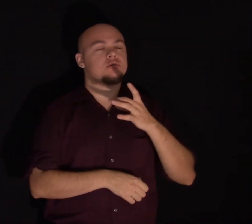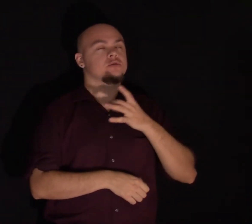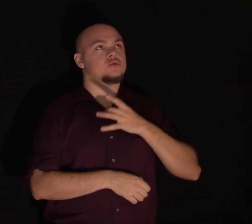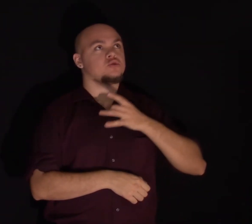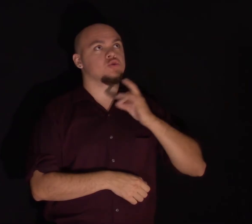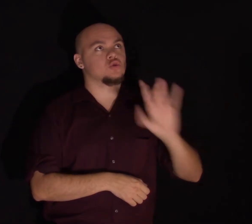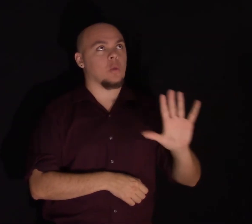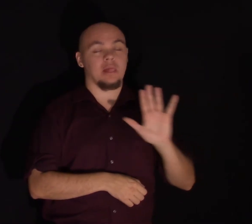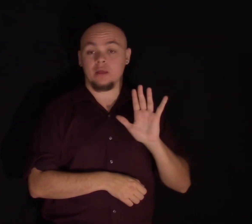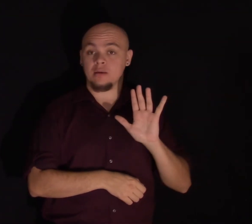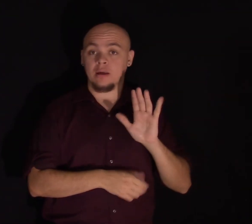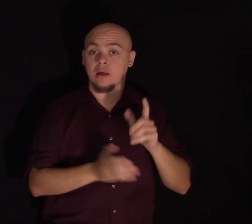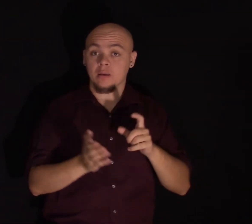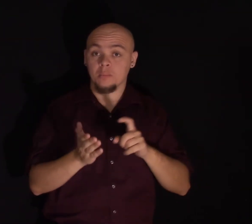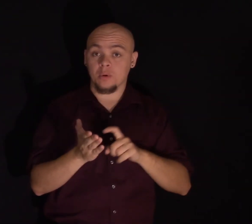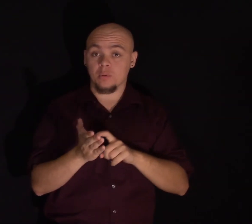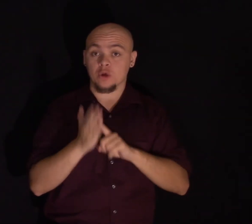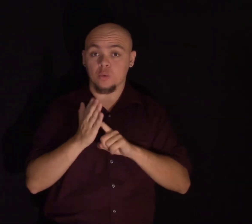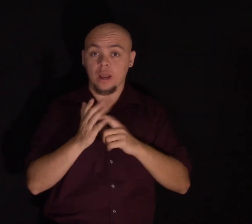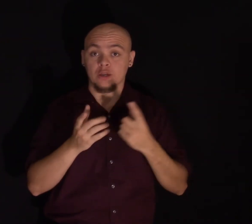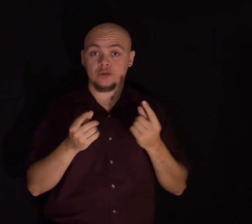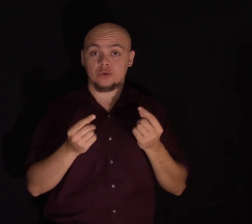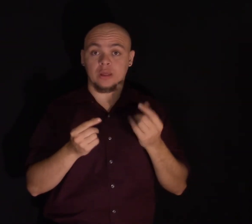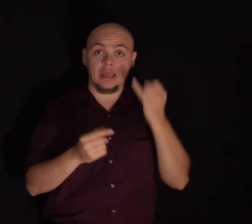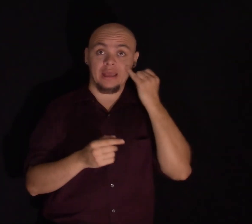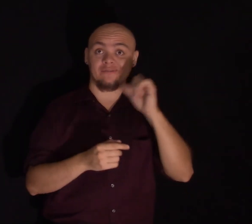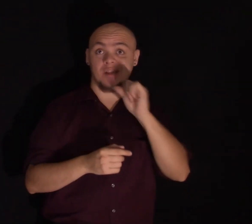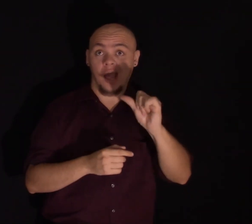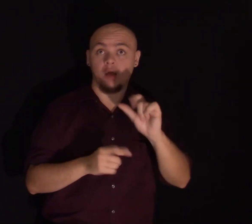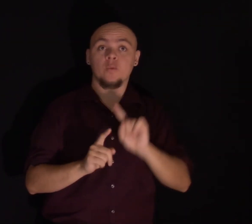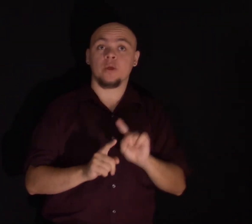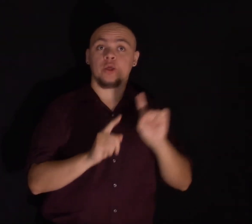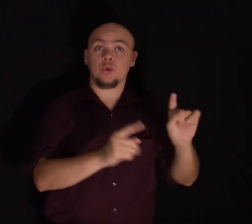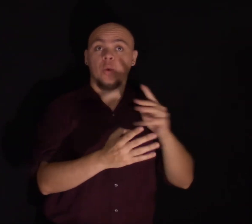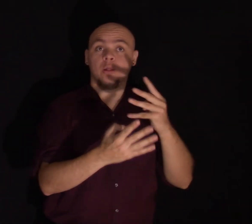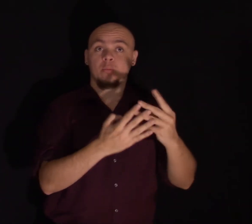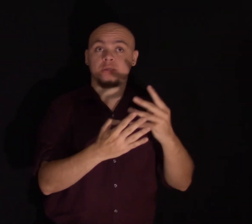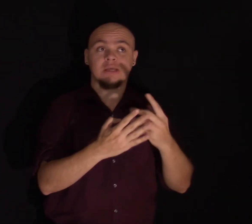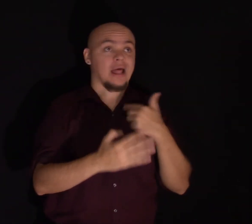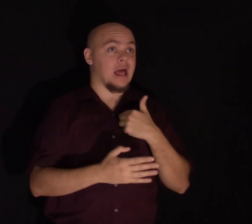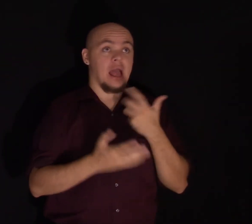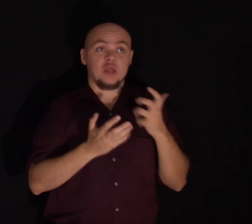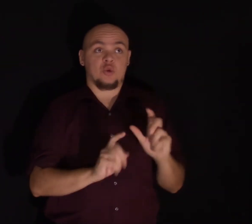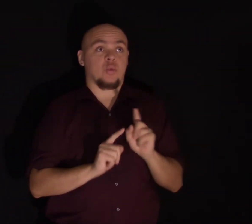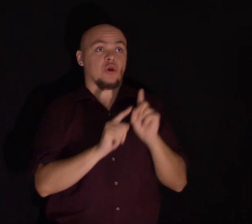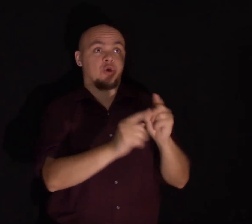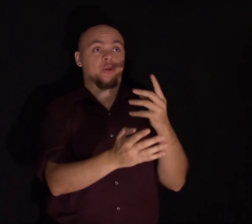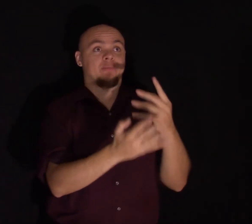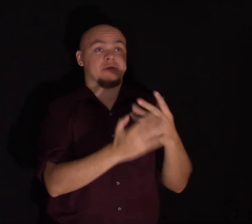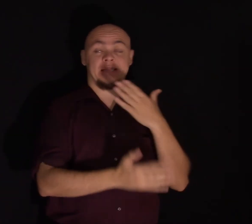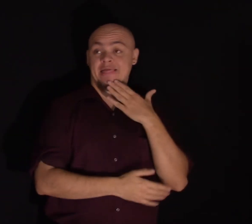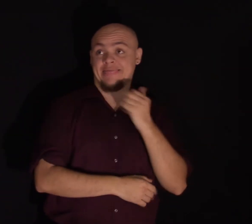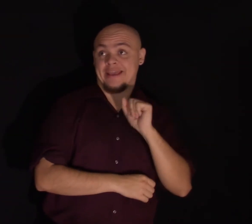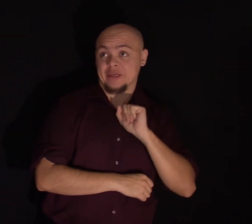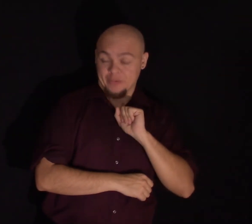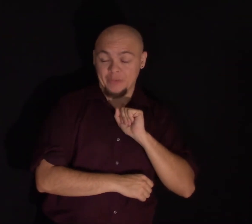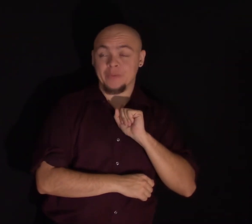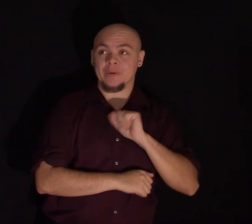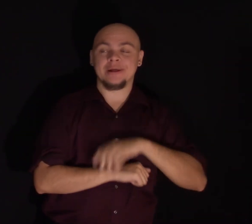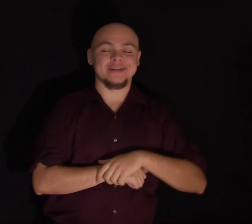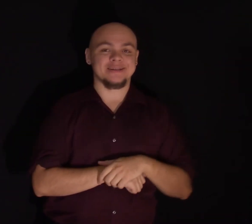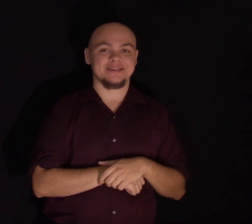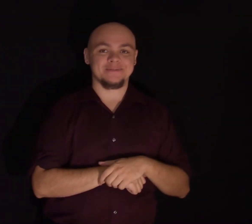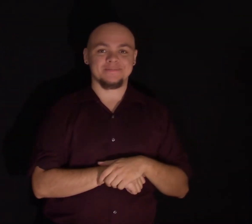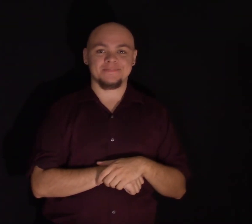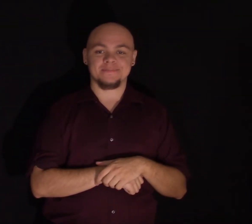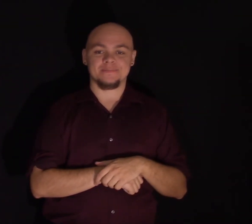of course, we have to do it. Because if we don't do it, we'll go to prison. And I don't want to go to prison, thank you very much. So, one, and I would do